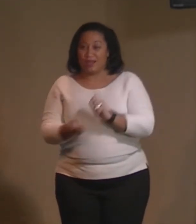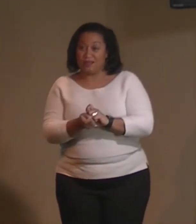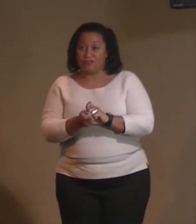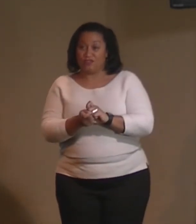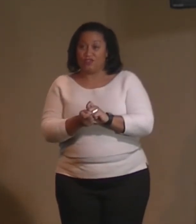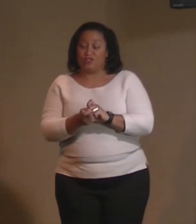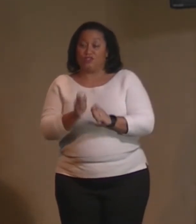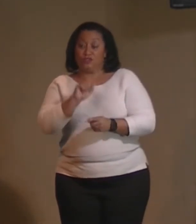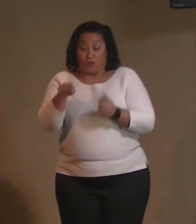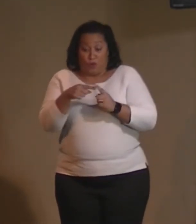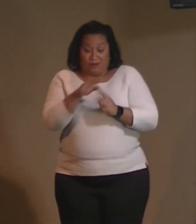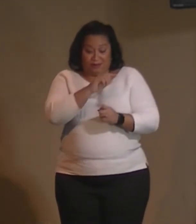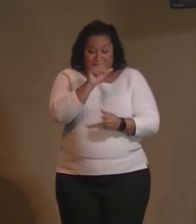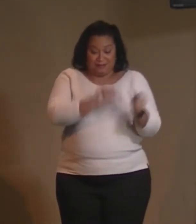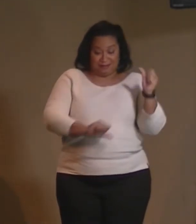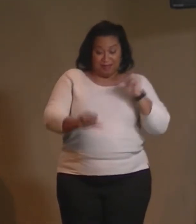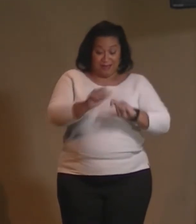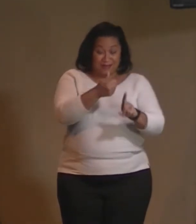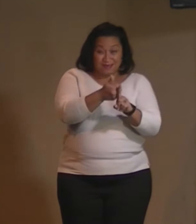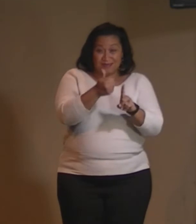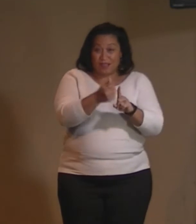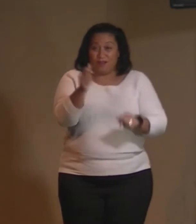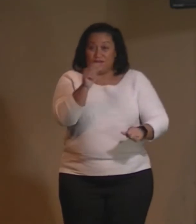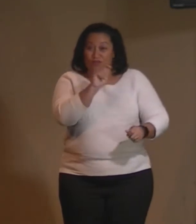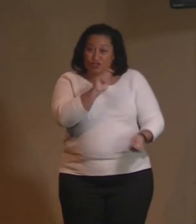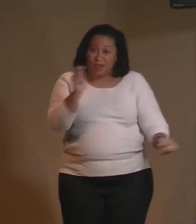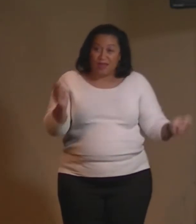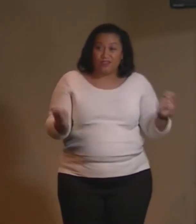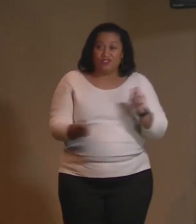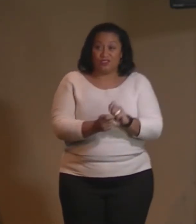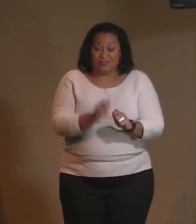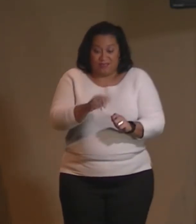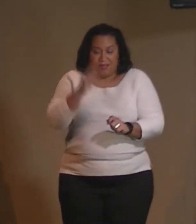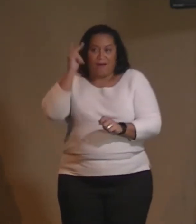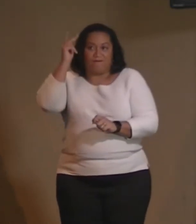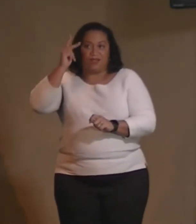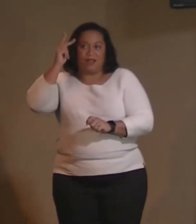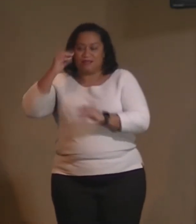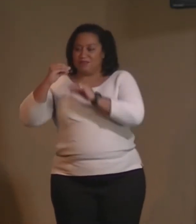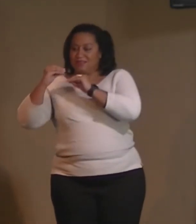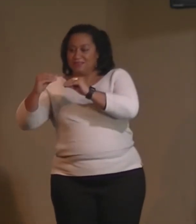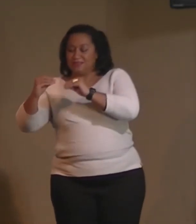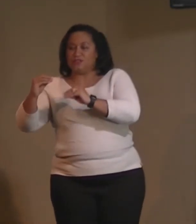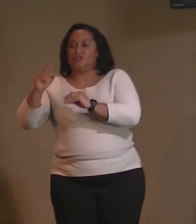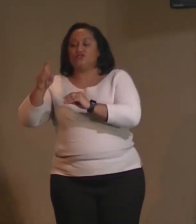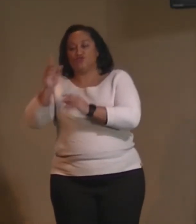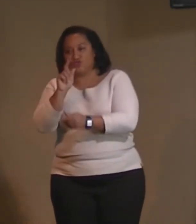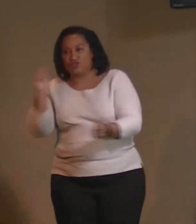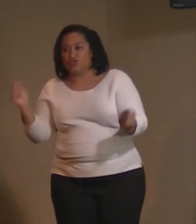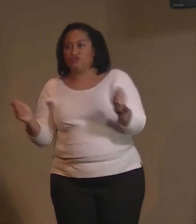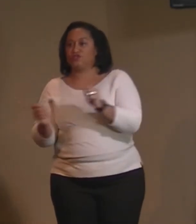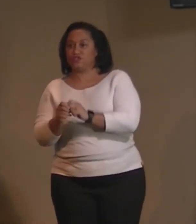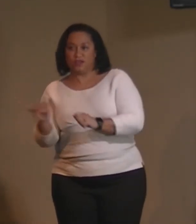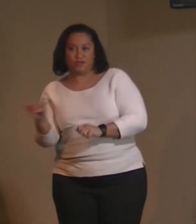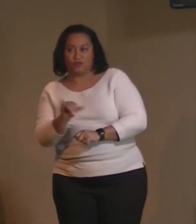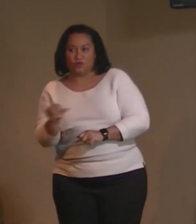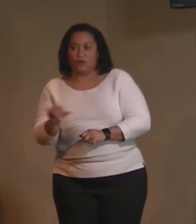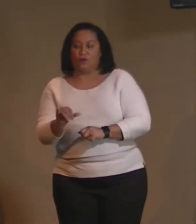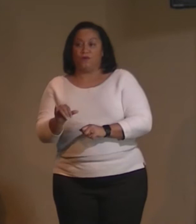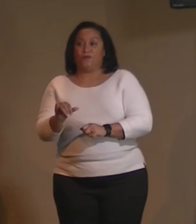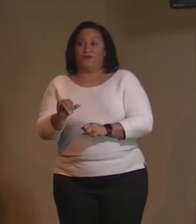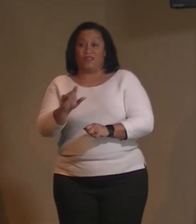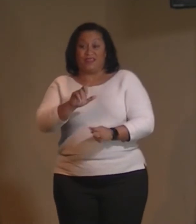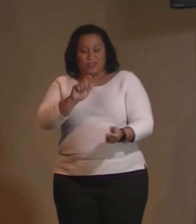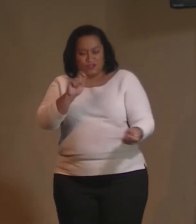this philosophy should change. As philosophy and the understandings of, whether it's stoicism or whatever, as